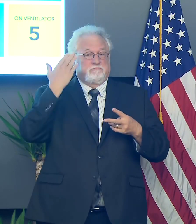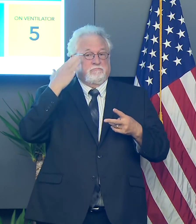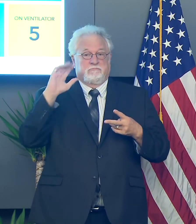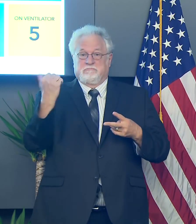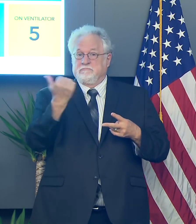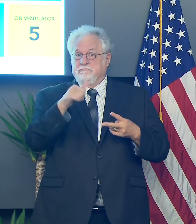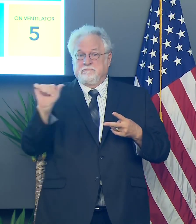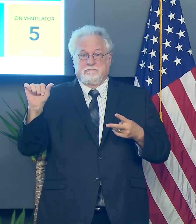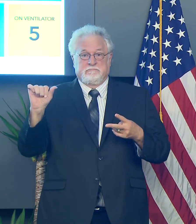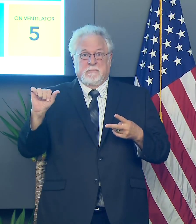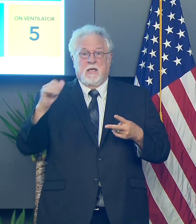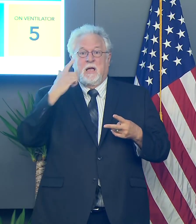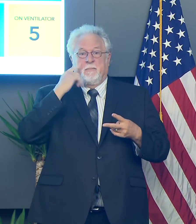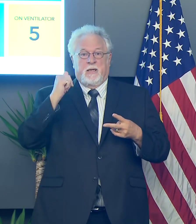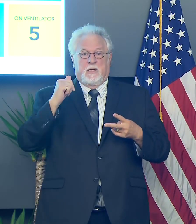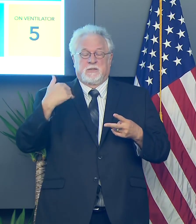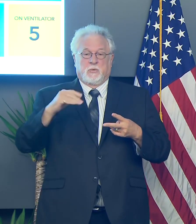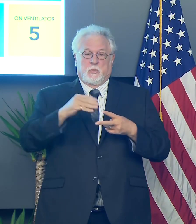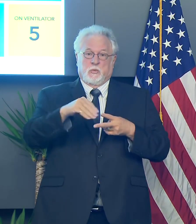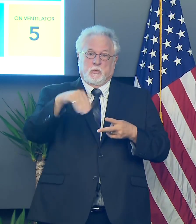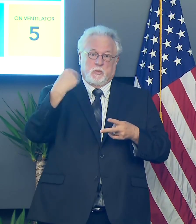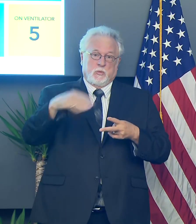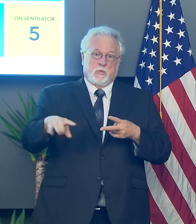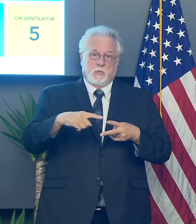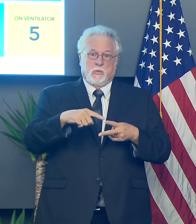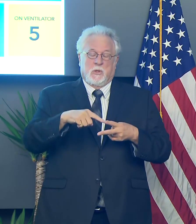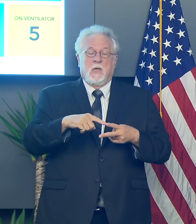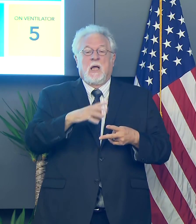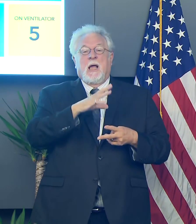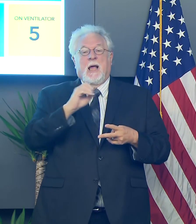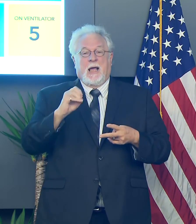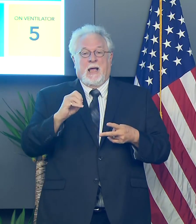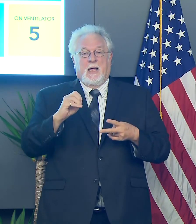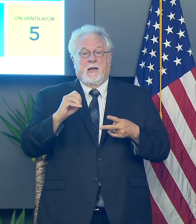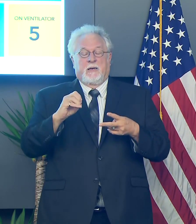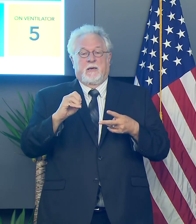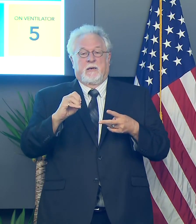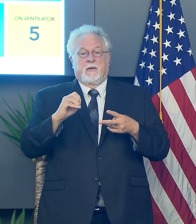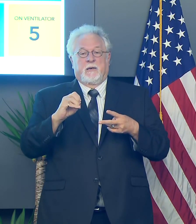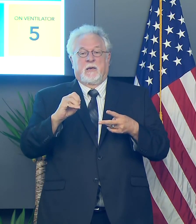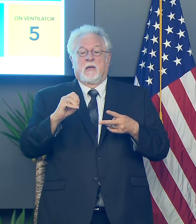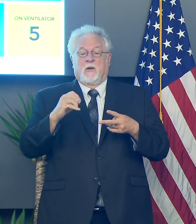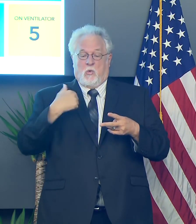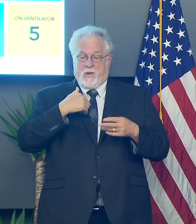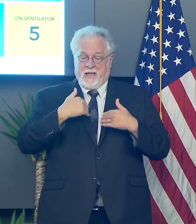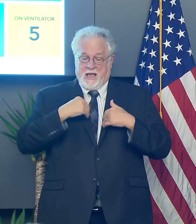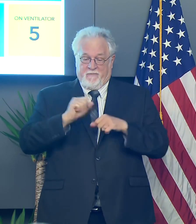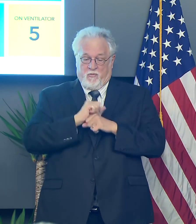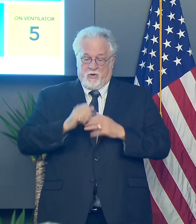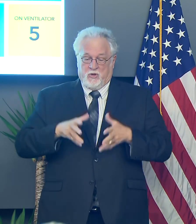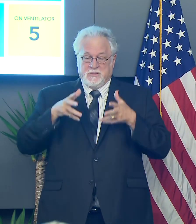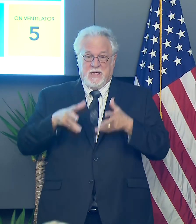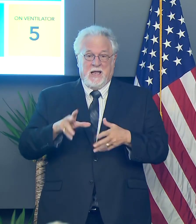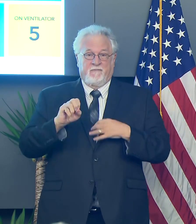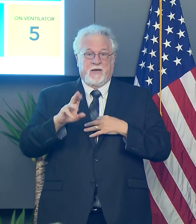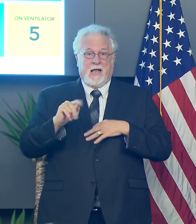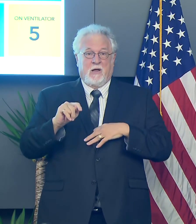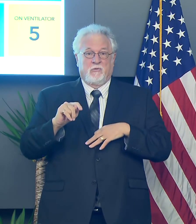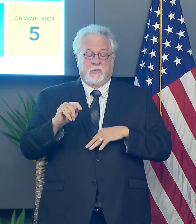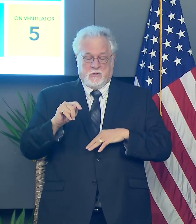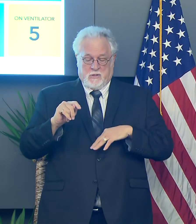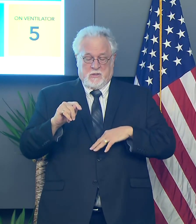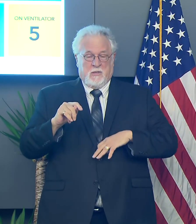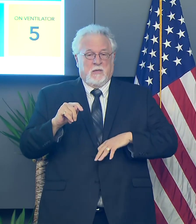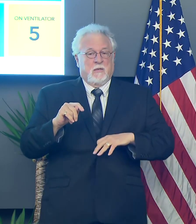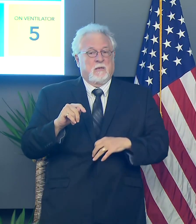of any just because of the exorbitant cost. Um, and so the fact that we have workers who are being left out of this, um,